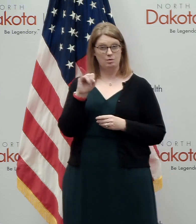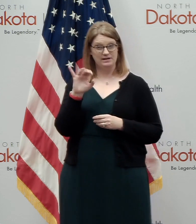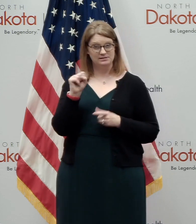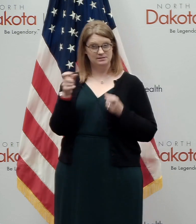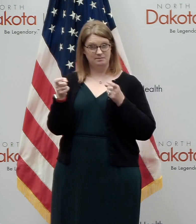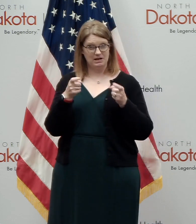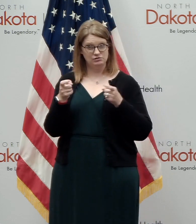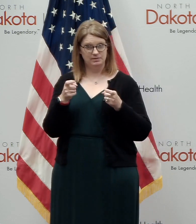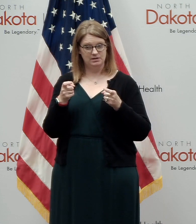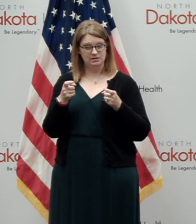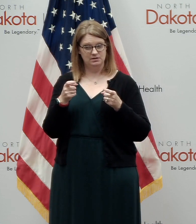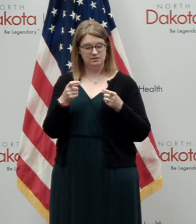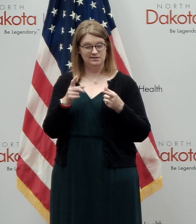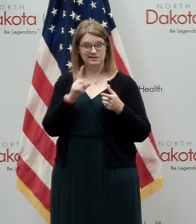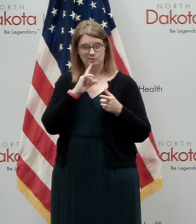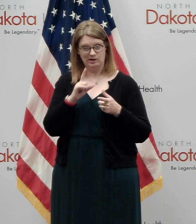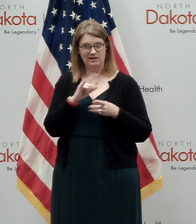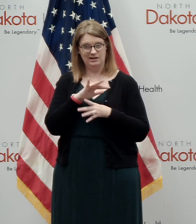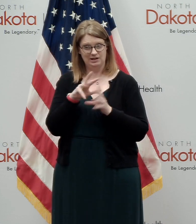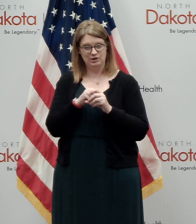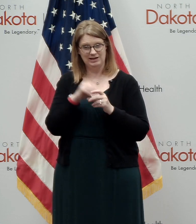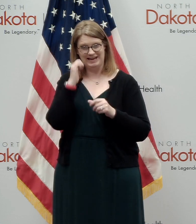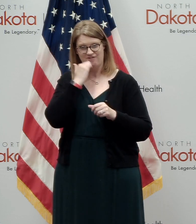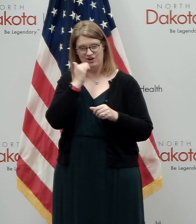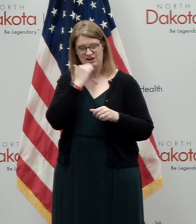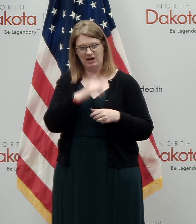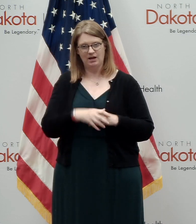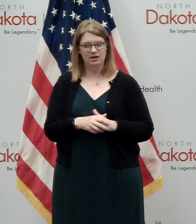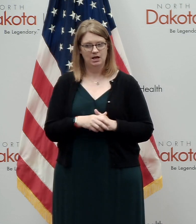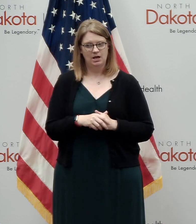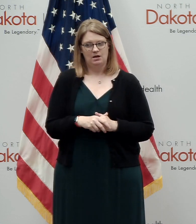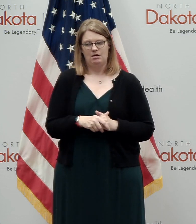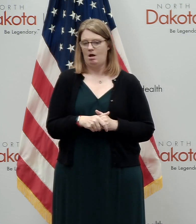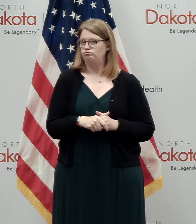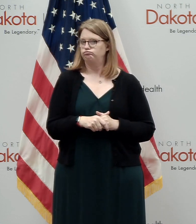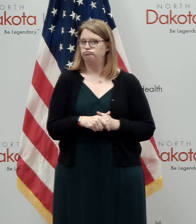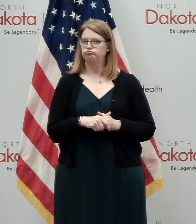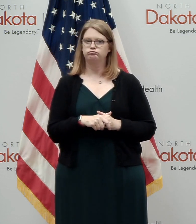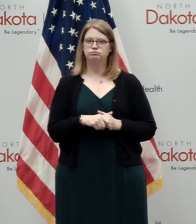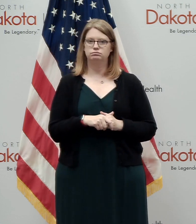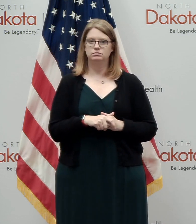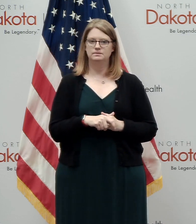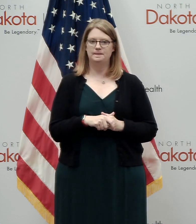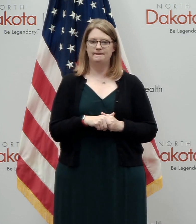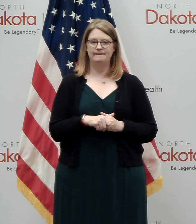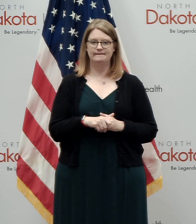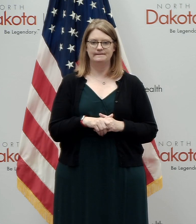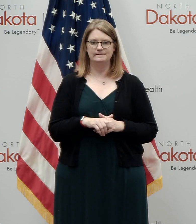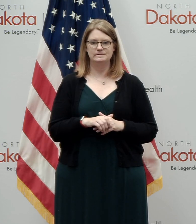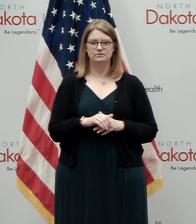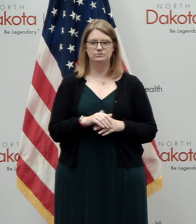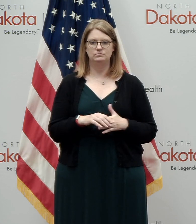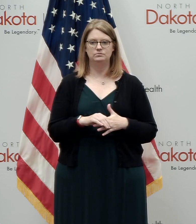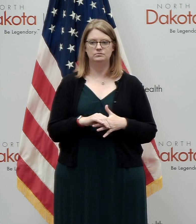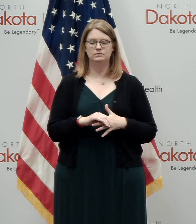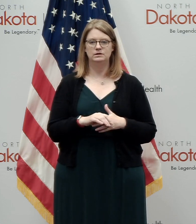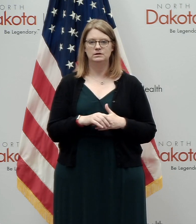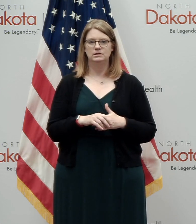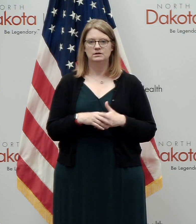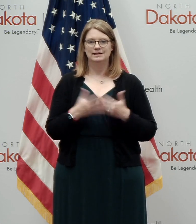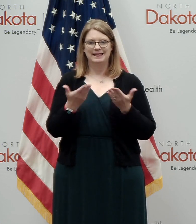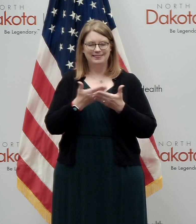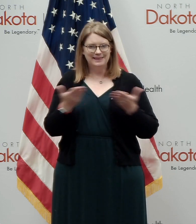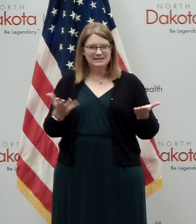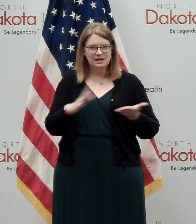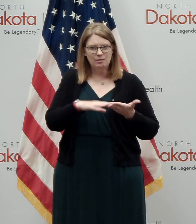really part of every day we've been here. And I'd like to say that we're, uh, we're, the things that we